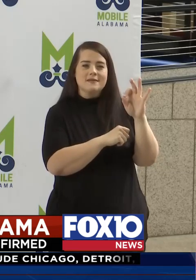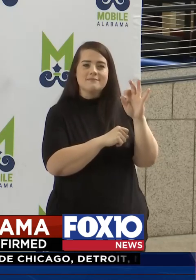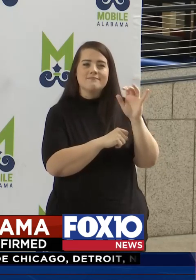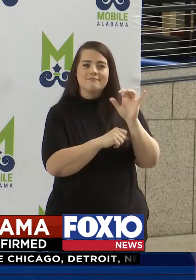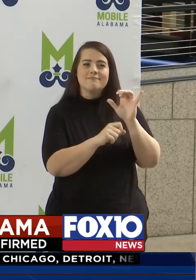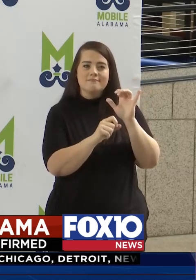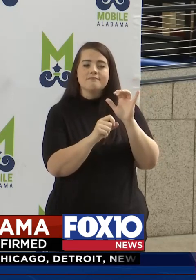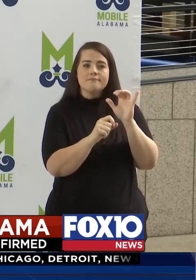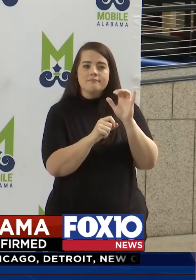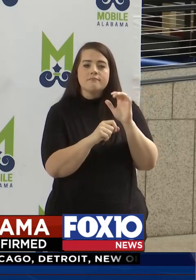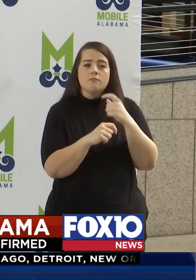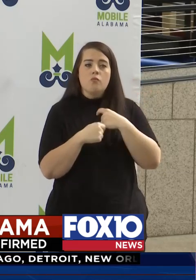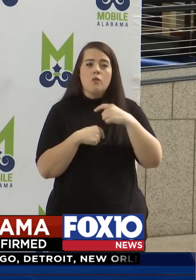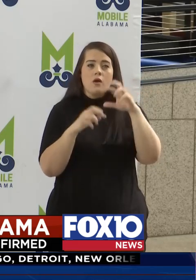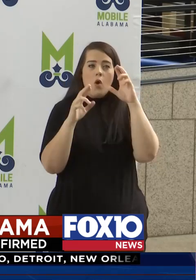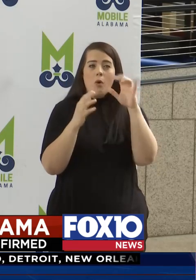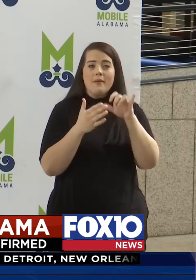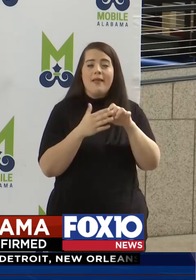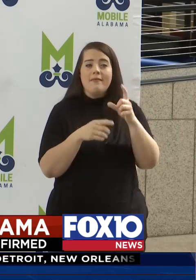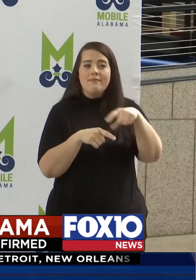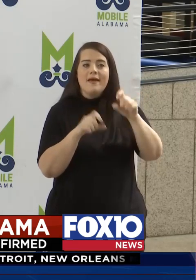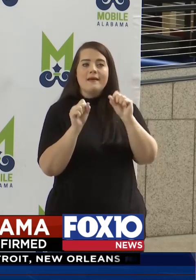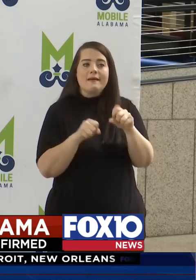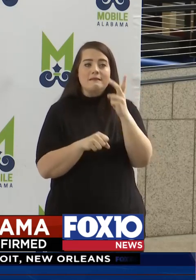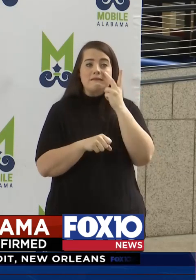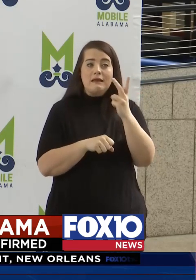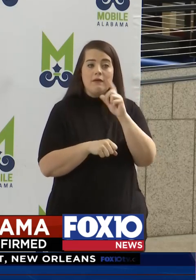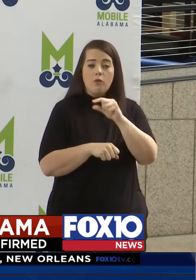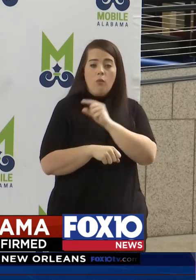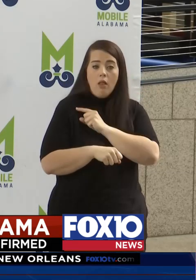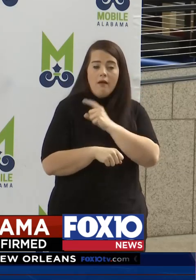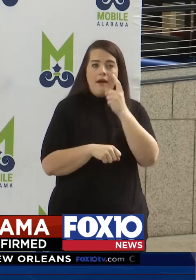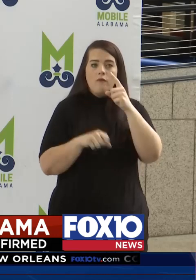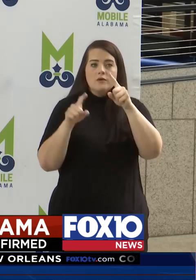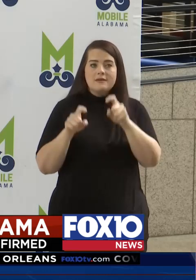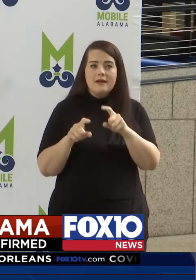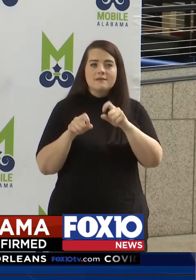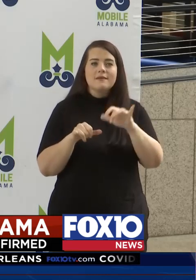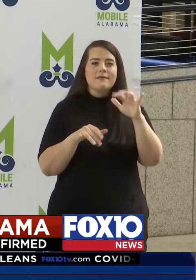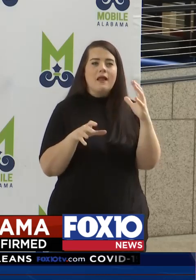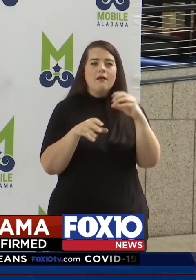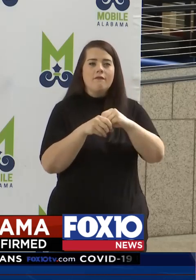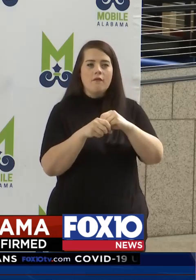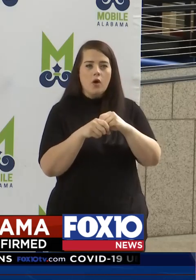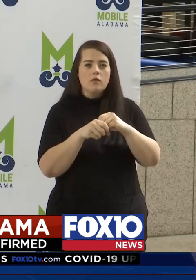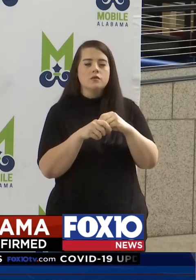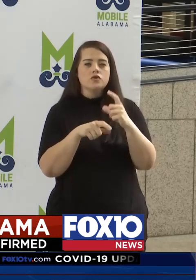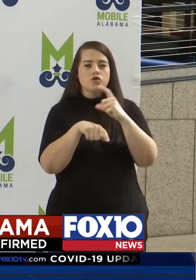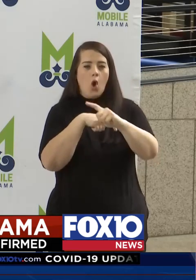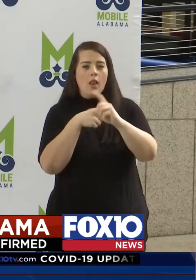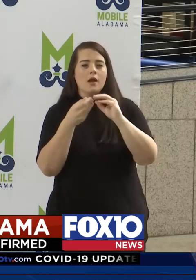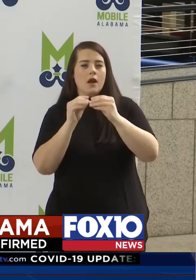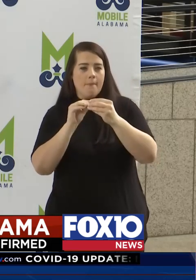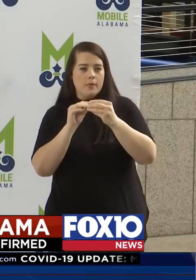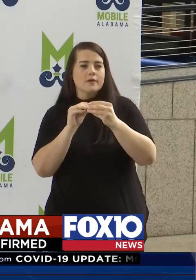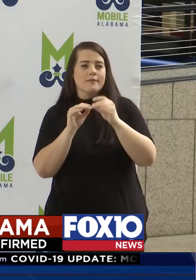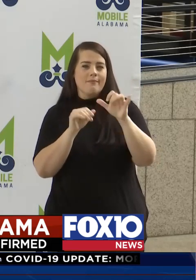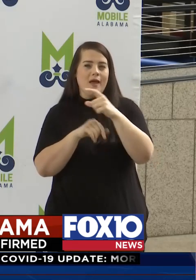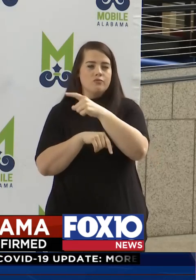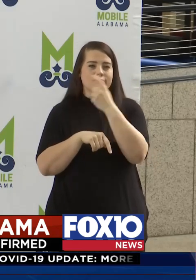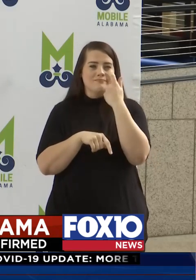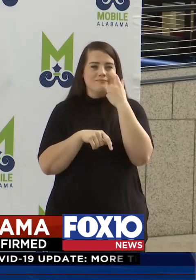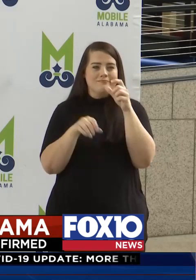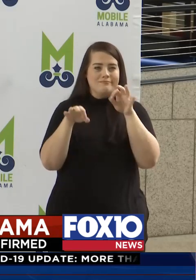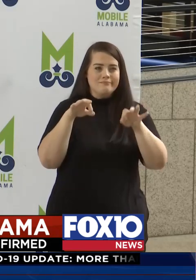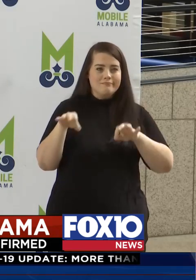the novel coronavirus, to see if they qualify for testing. That would involve calling a phone number, much as you heard Mayor Stimson